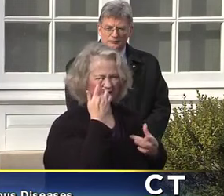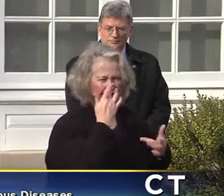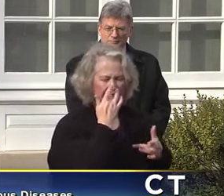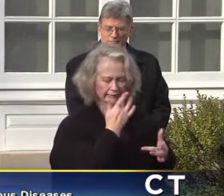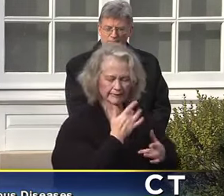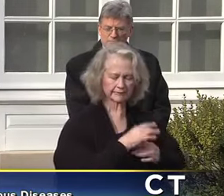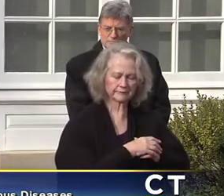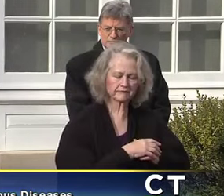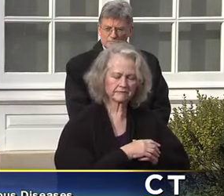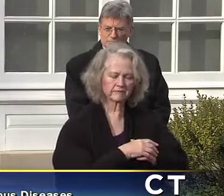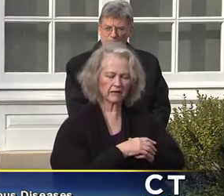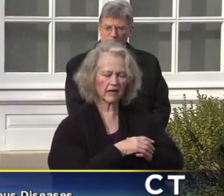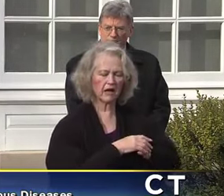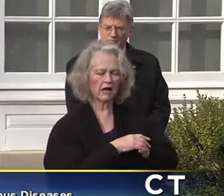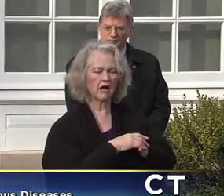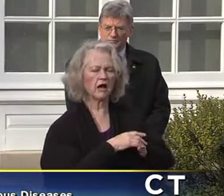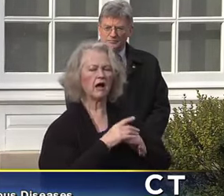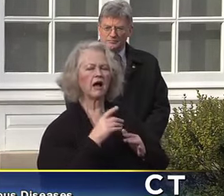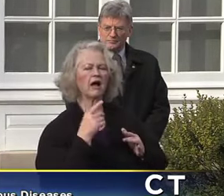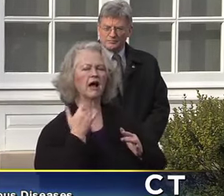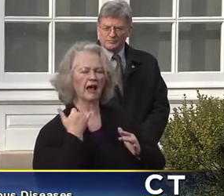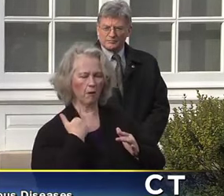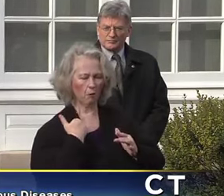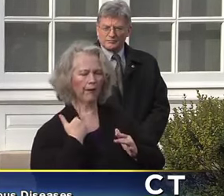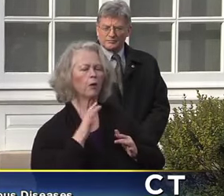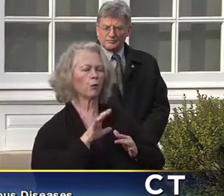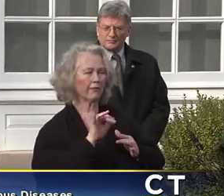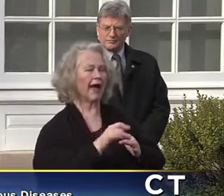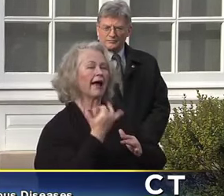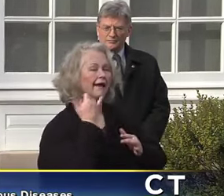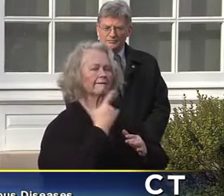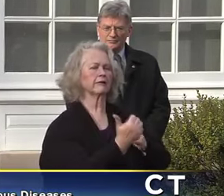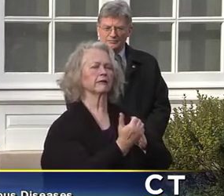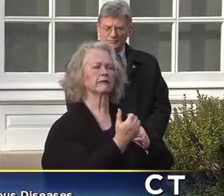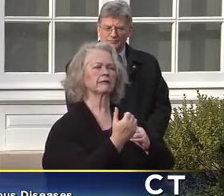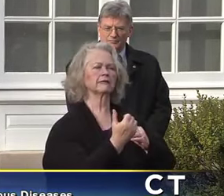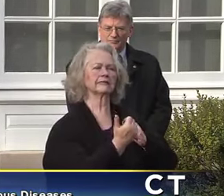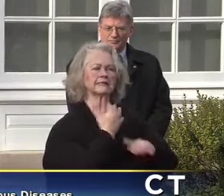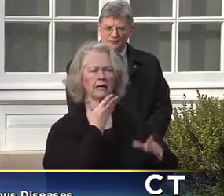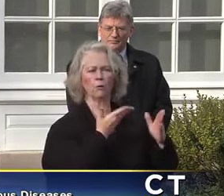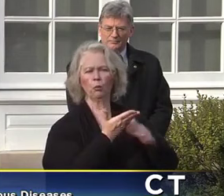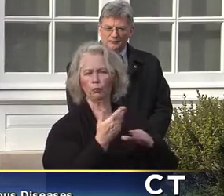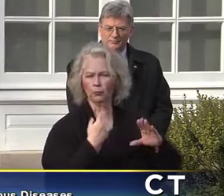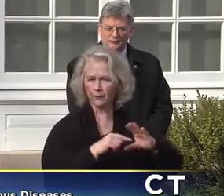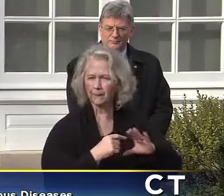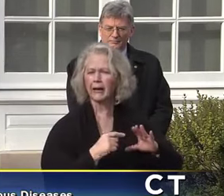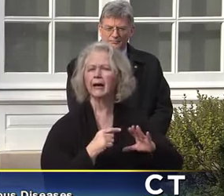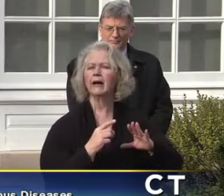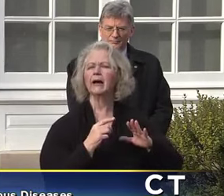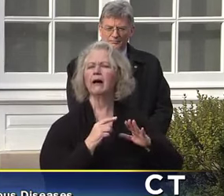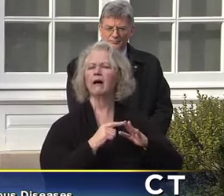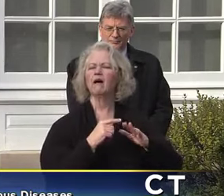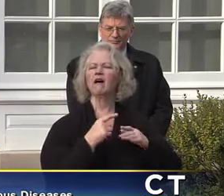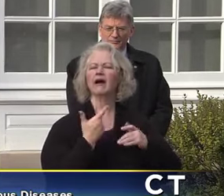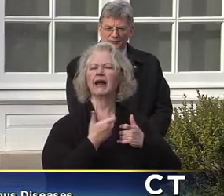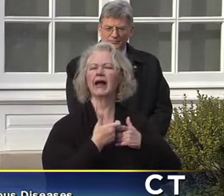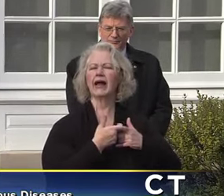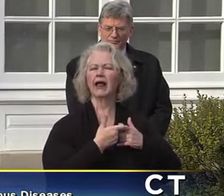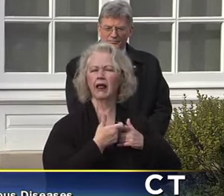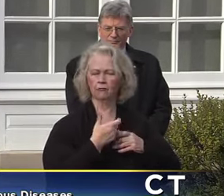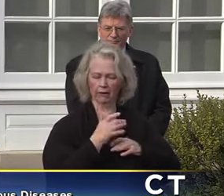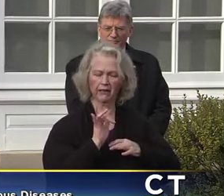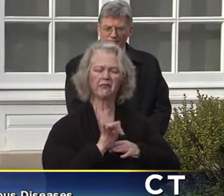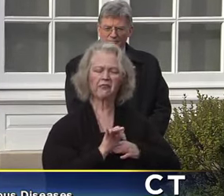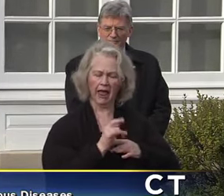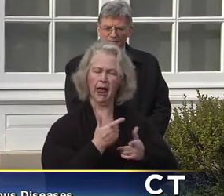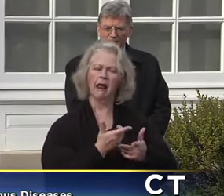We could do that for labs that report to us electronically and that would provide us